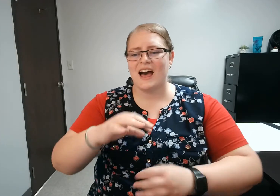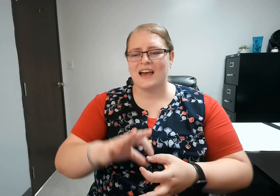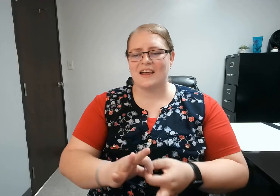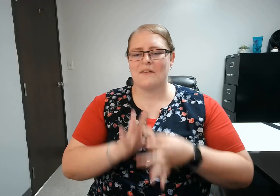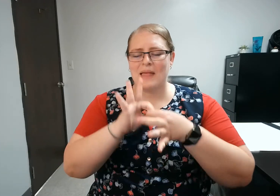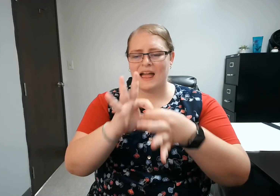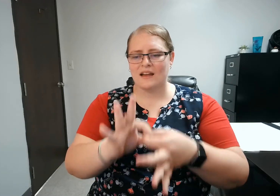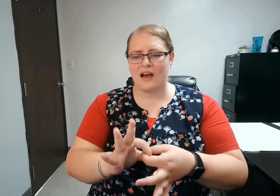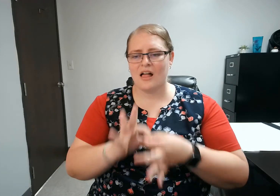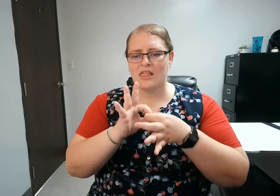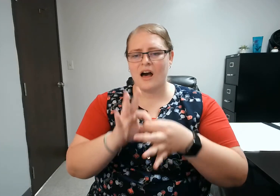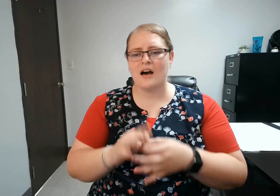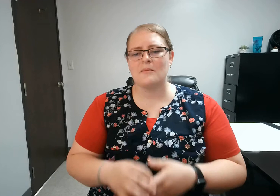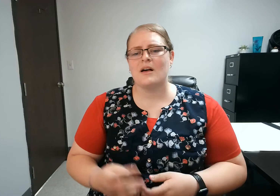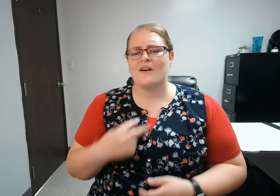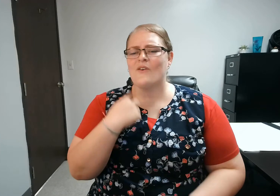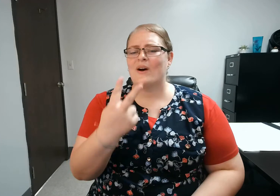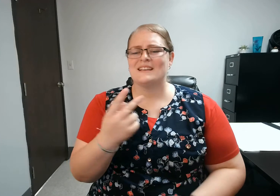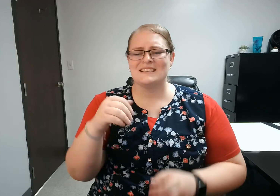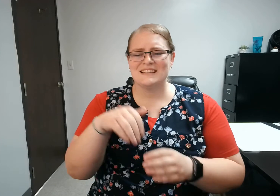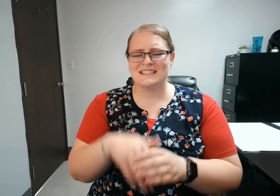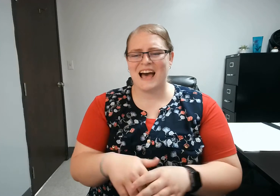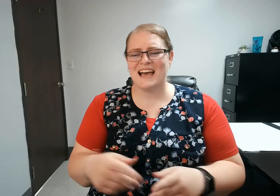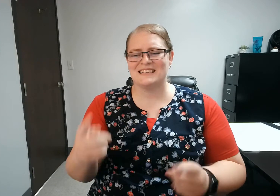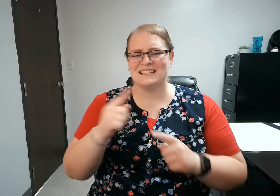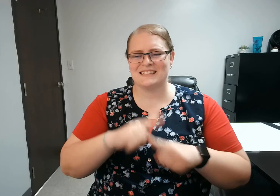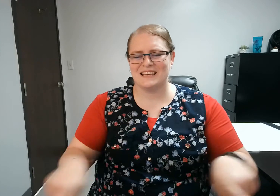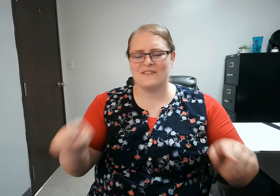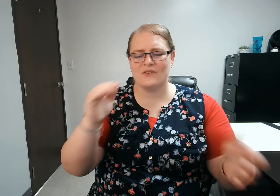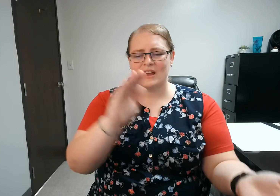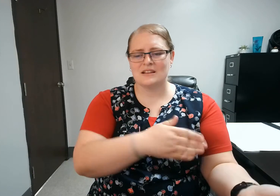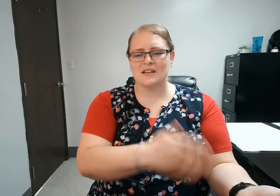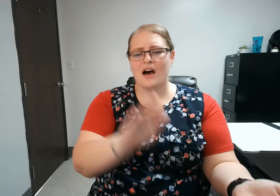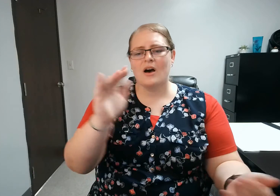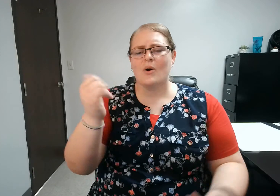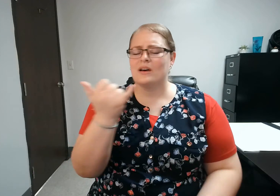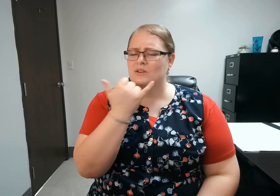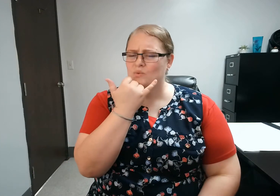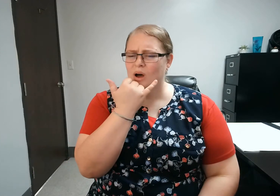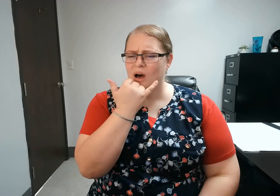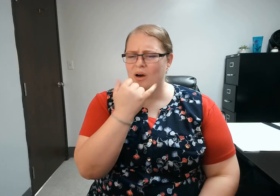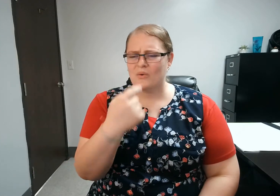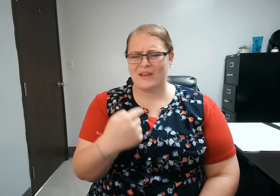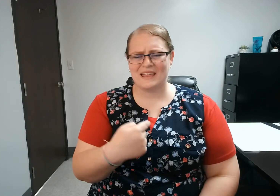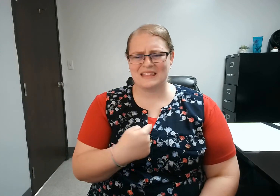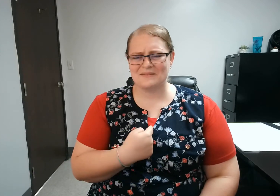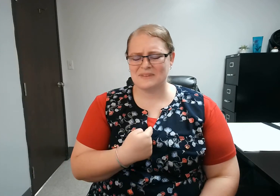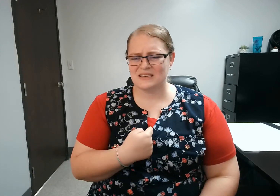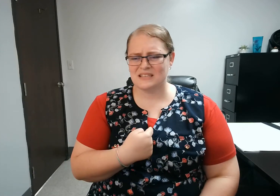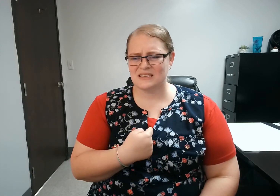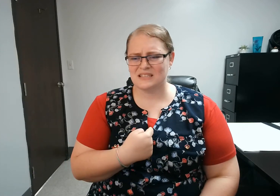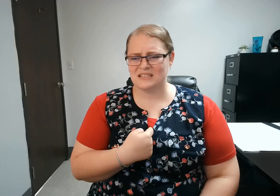I can play along With the voice inside It's a different song What is wrong with me?